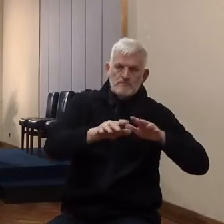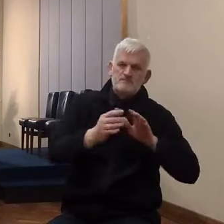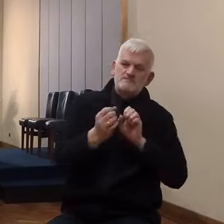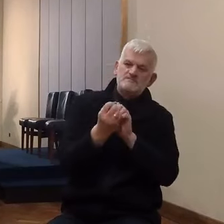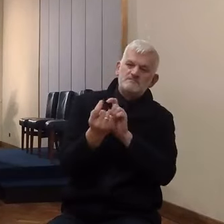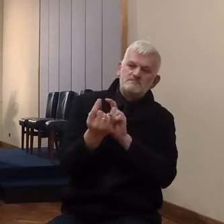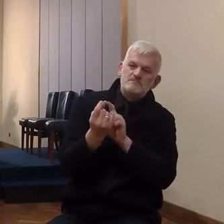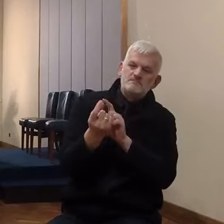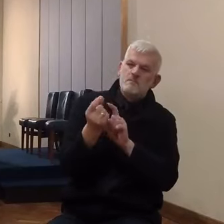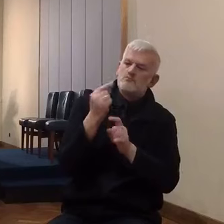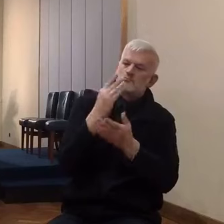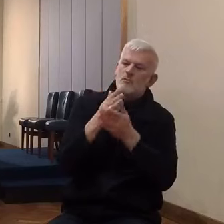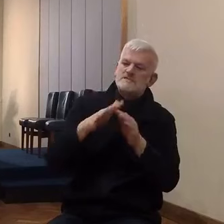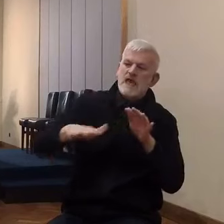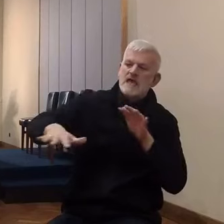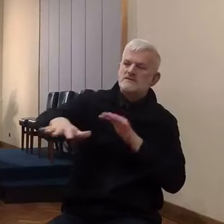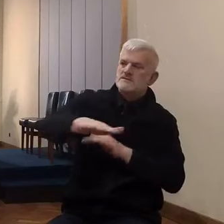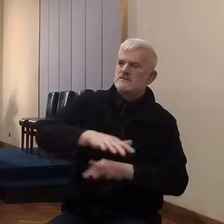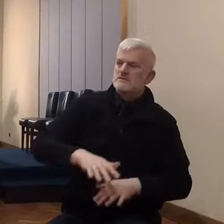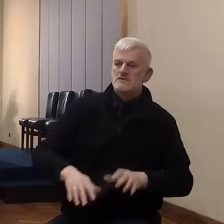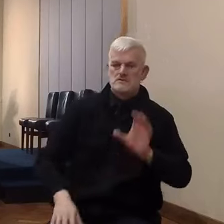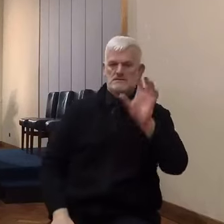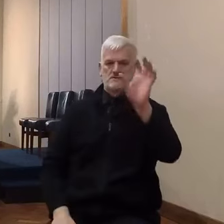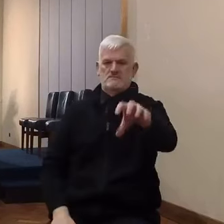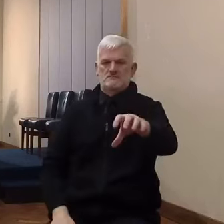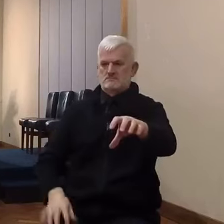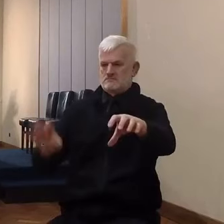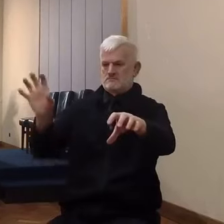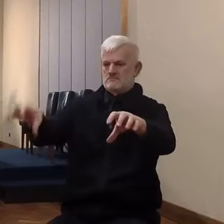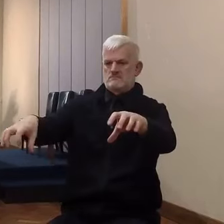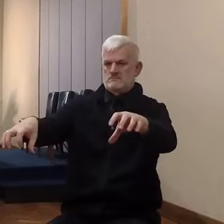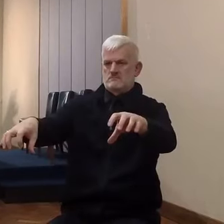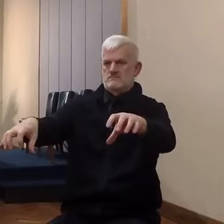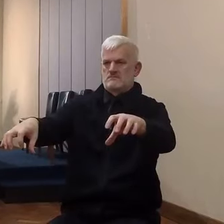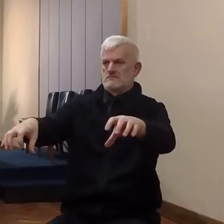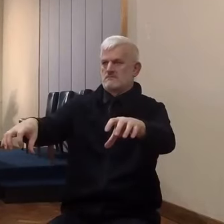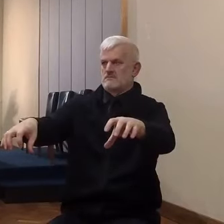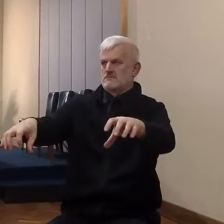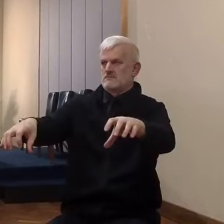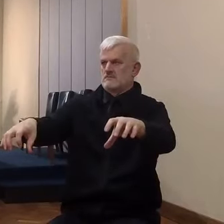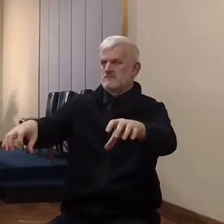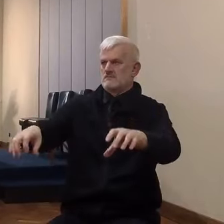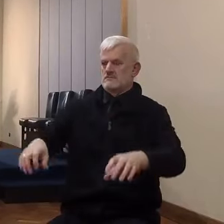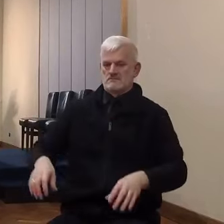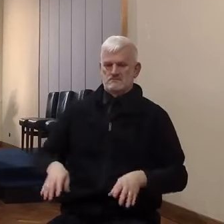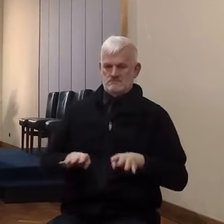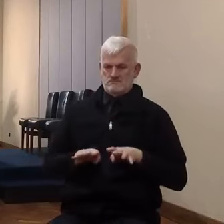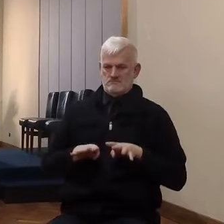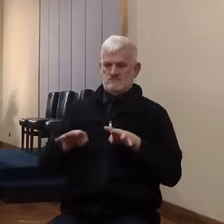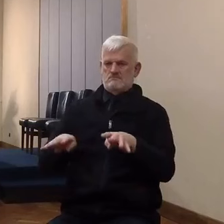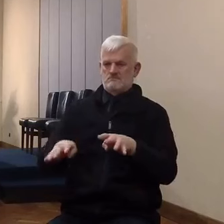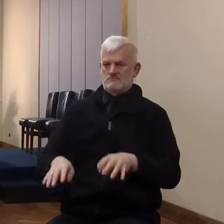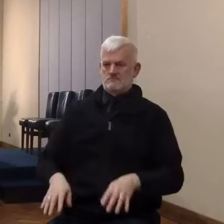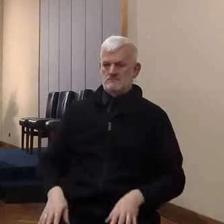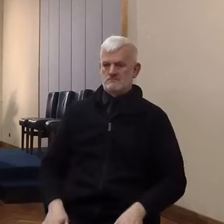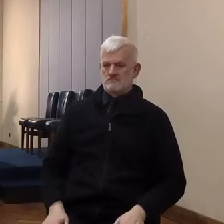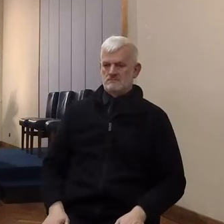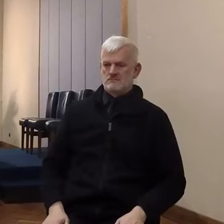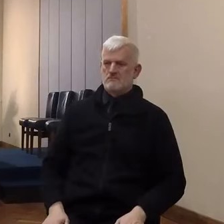first obstruction, they offered to pass through the